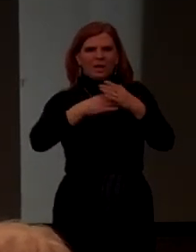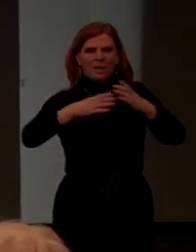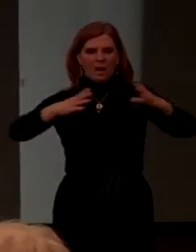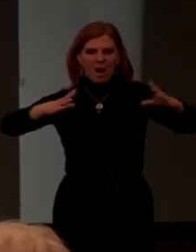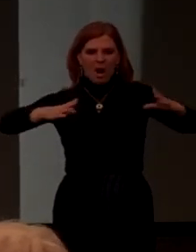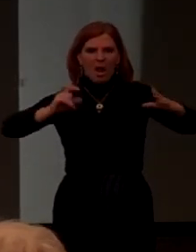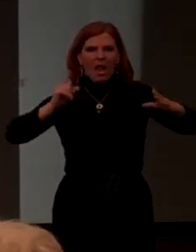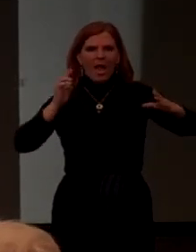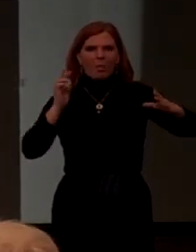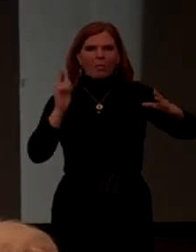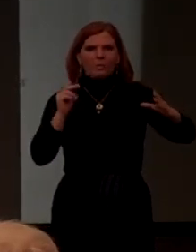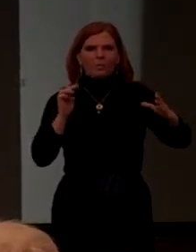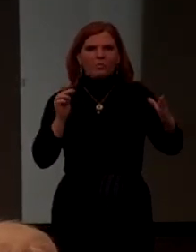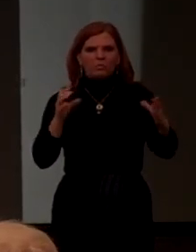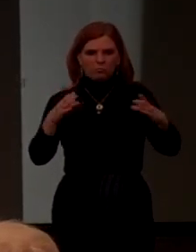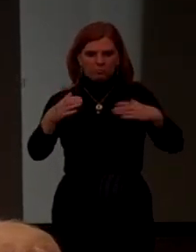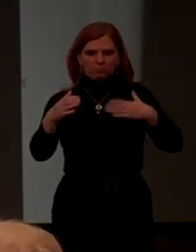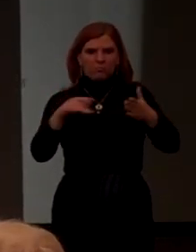anymore?